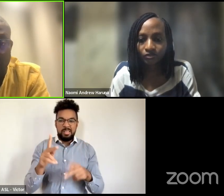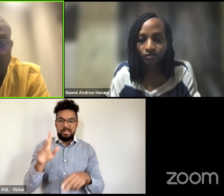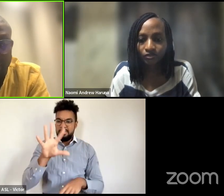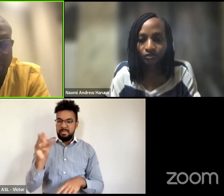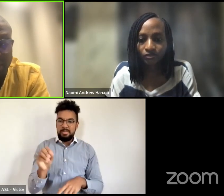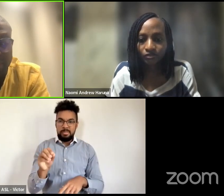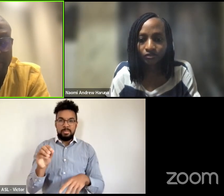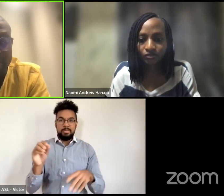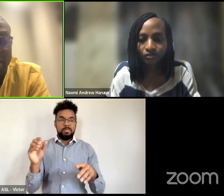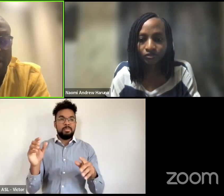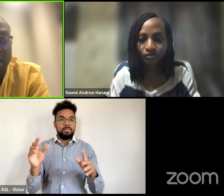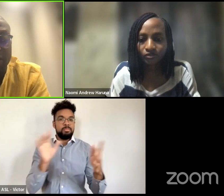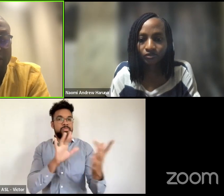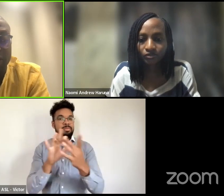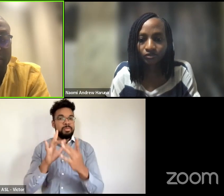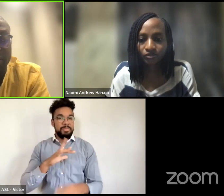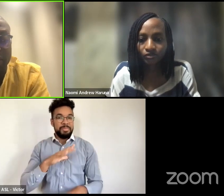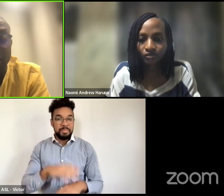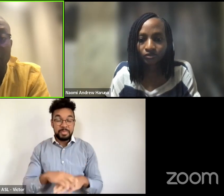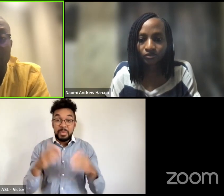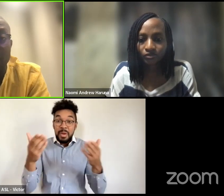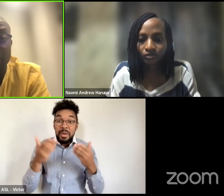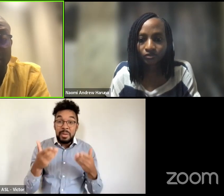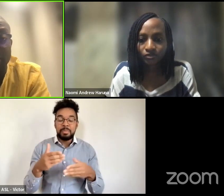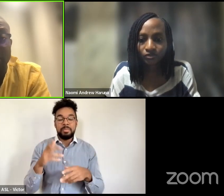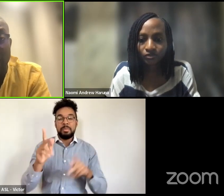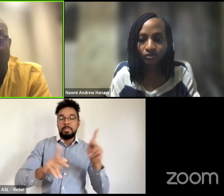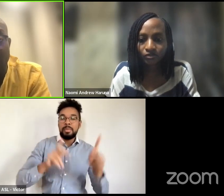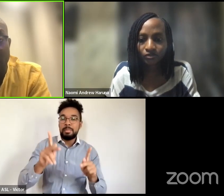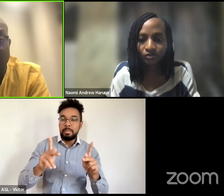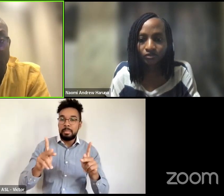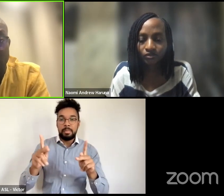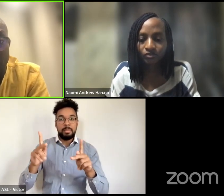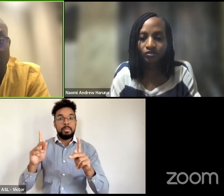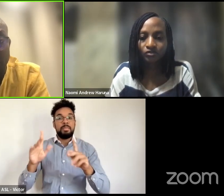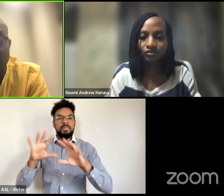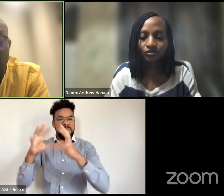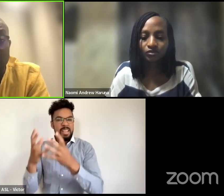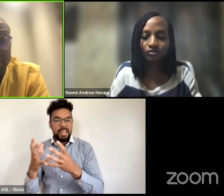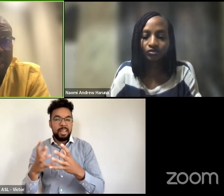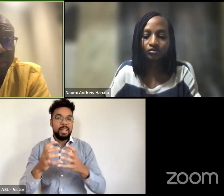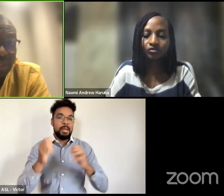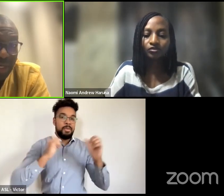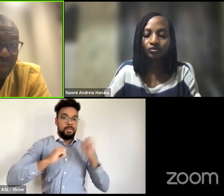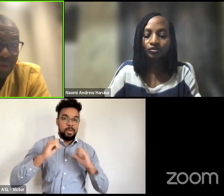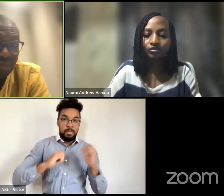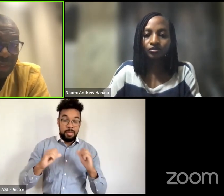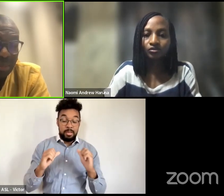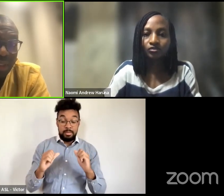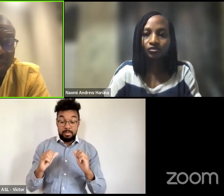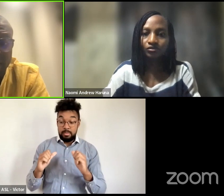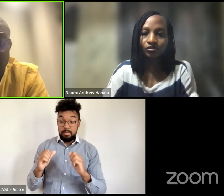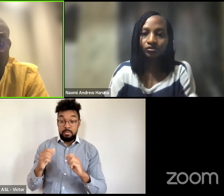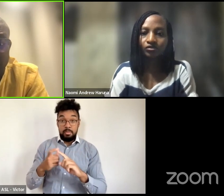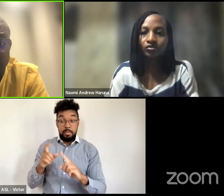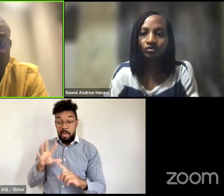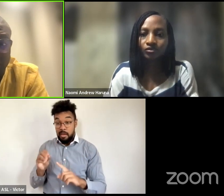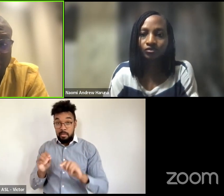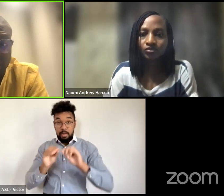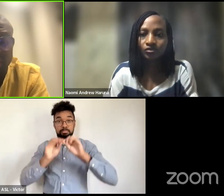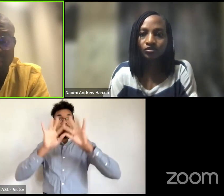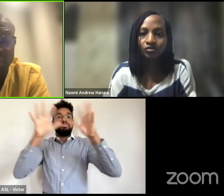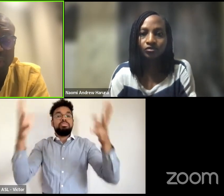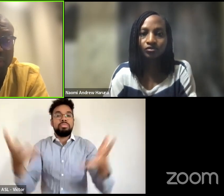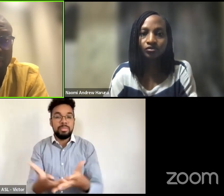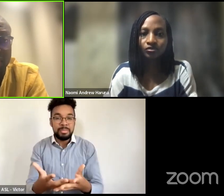and performance uh from the globe from africa to the world my name is taiwa fallaby uh i